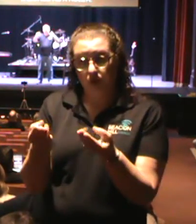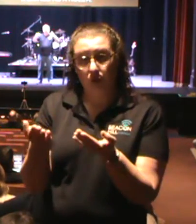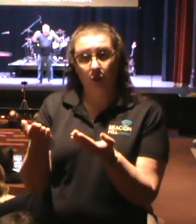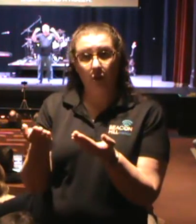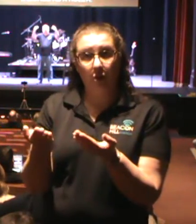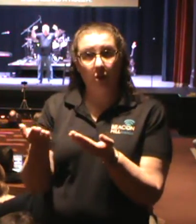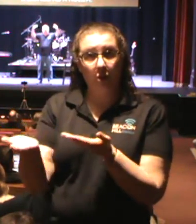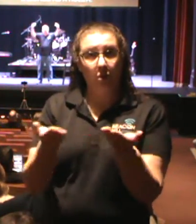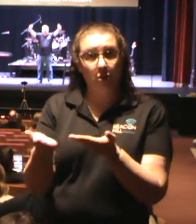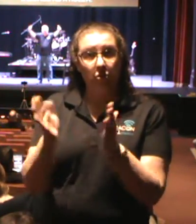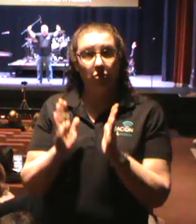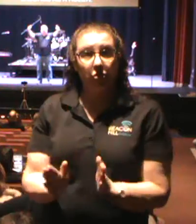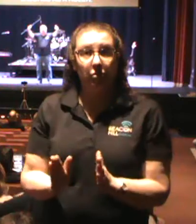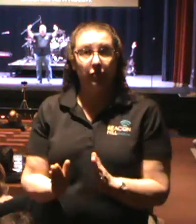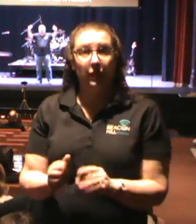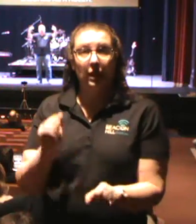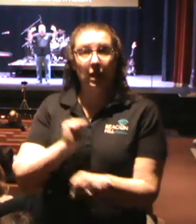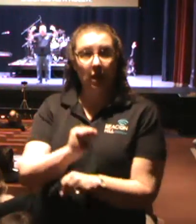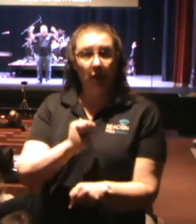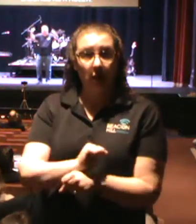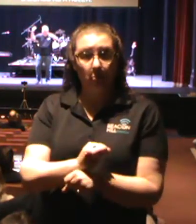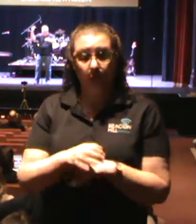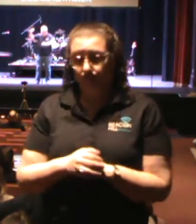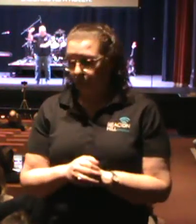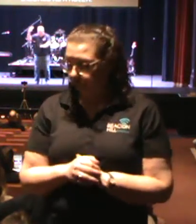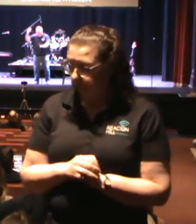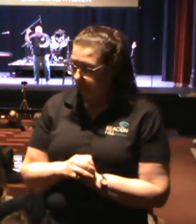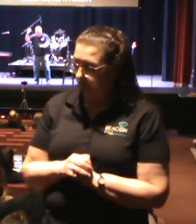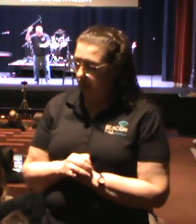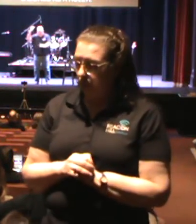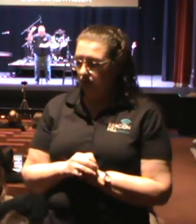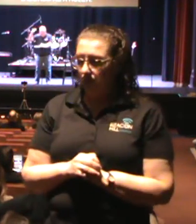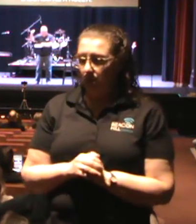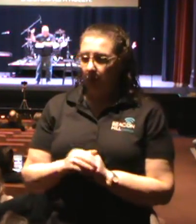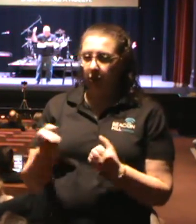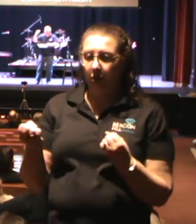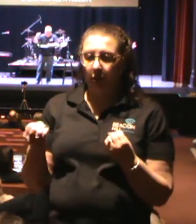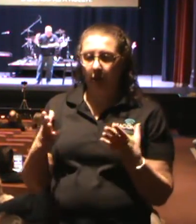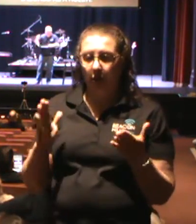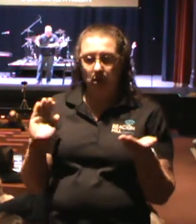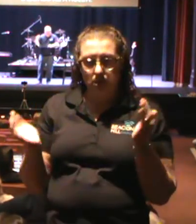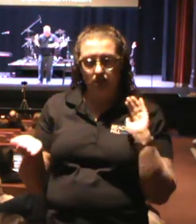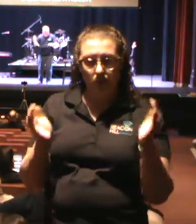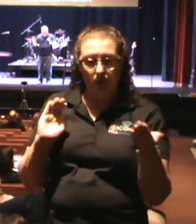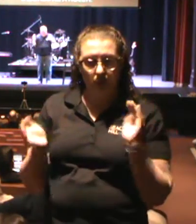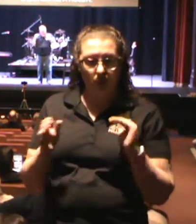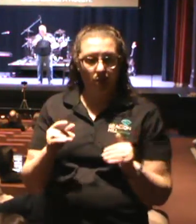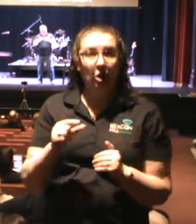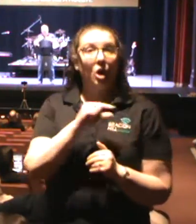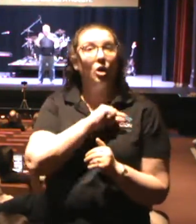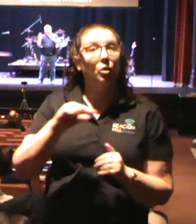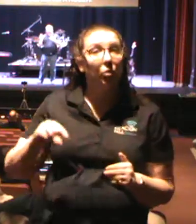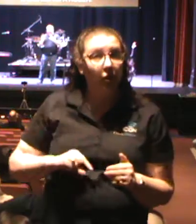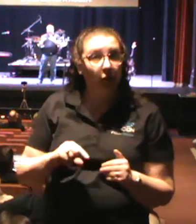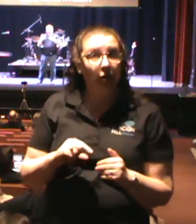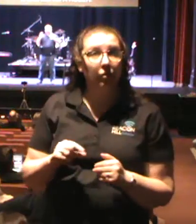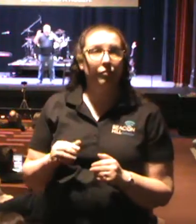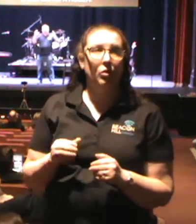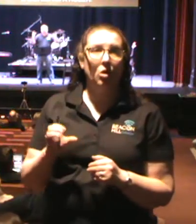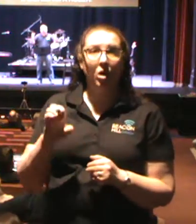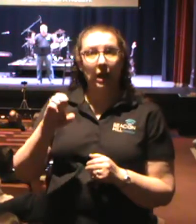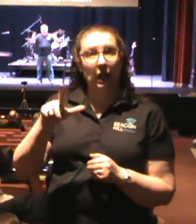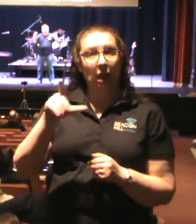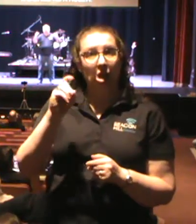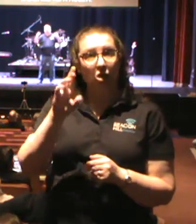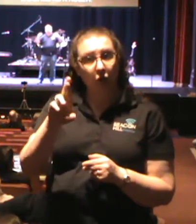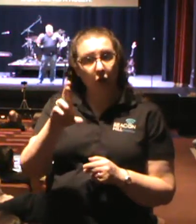eventually rise up to the office of the elder. There are a lot of similarities in the qualifications for an elder and a deacon, but there are a few key differences, and I don't have time to